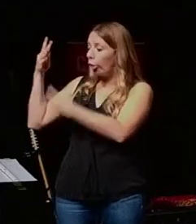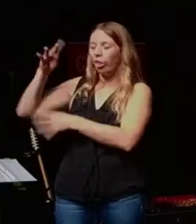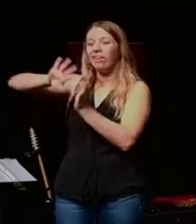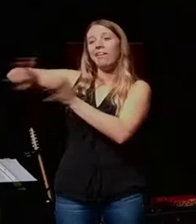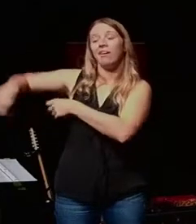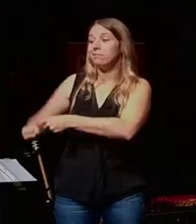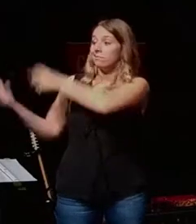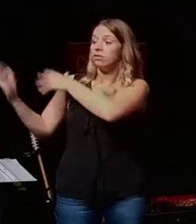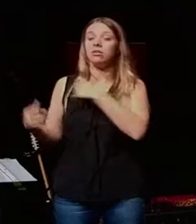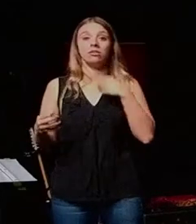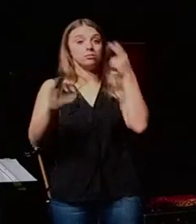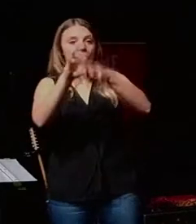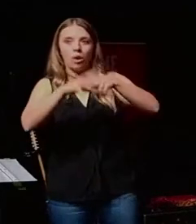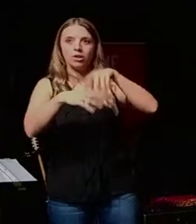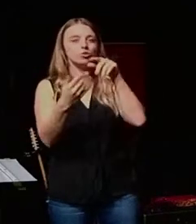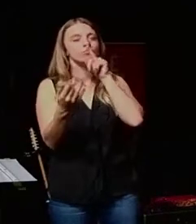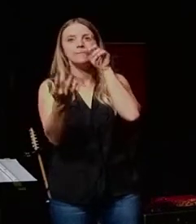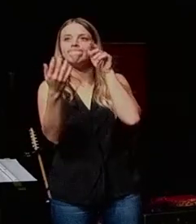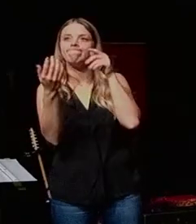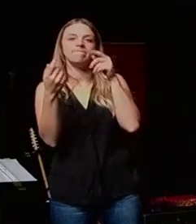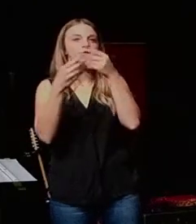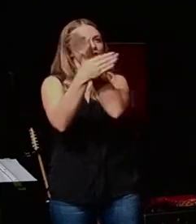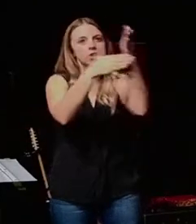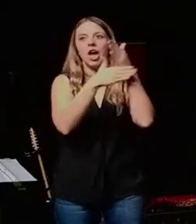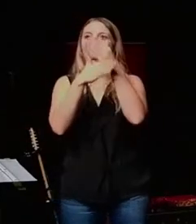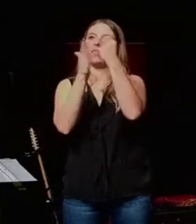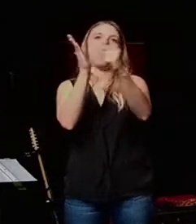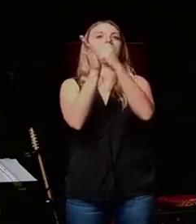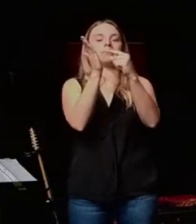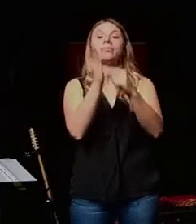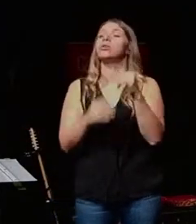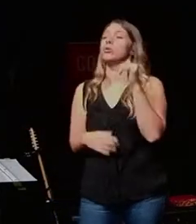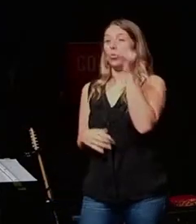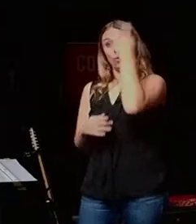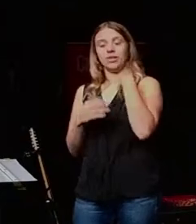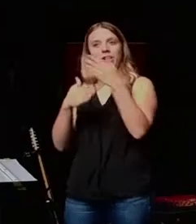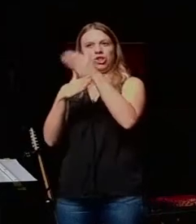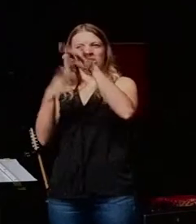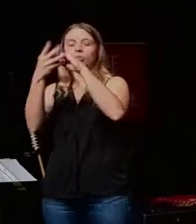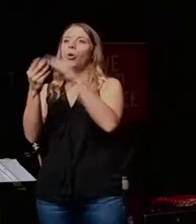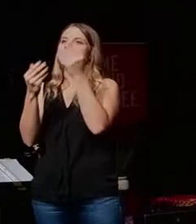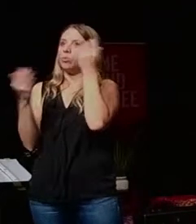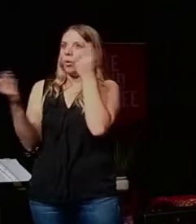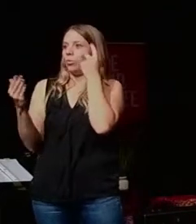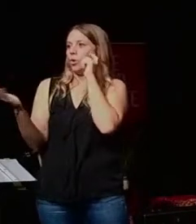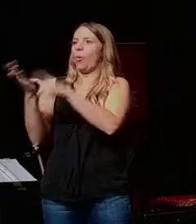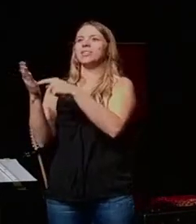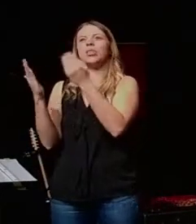the gospel, right? So the reason I tell you all these stories is because that's how it was, that's what we see in the New Testament. Now, the story that